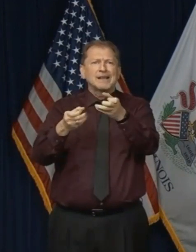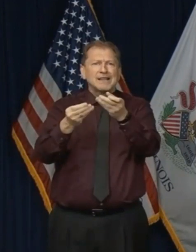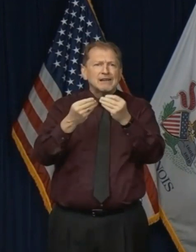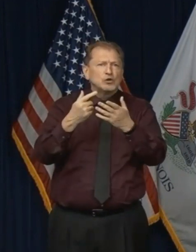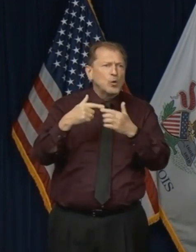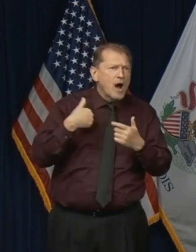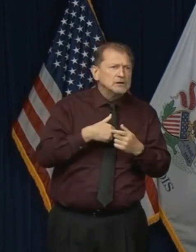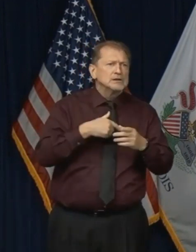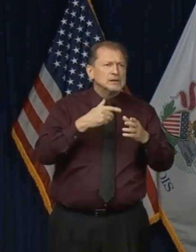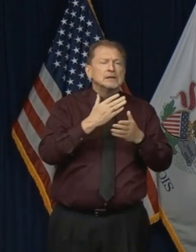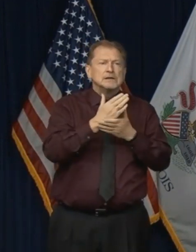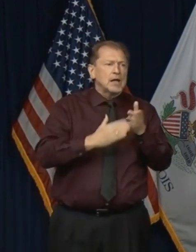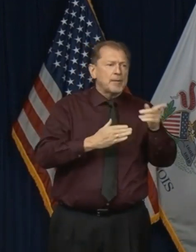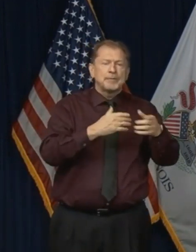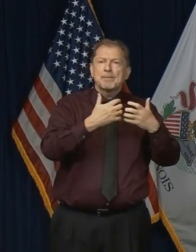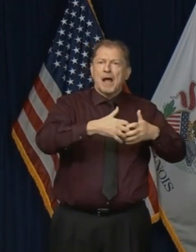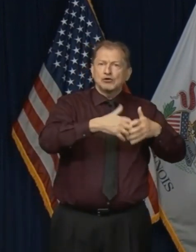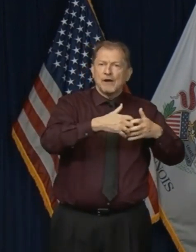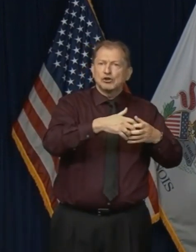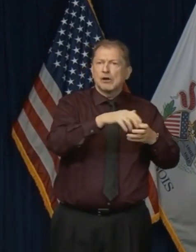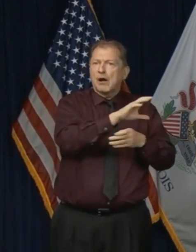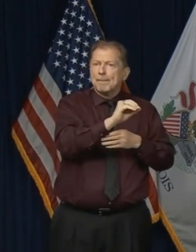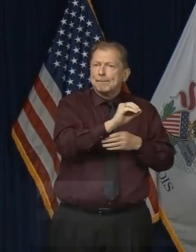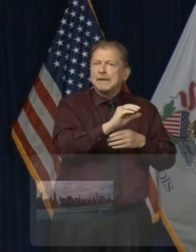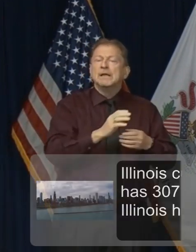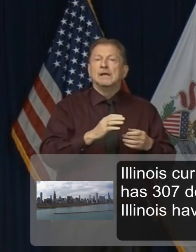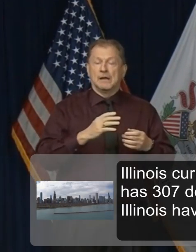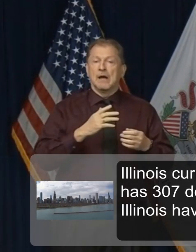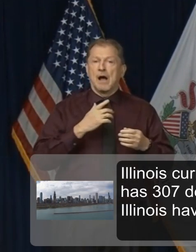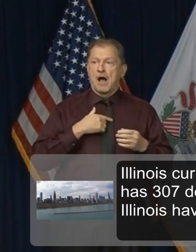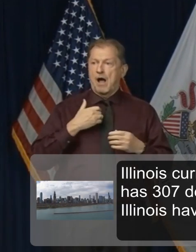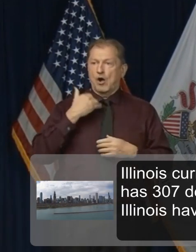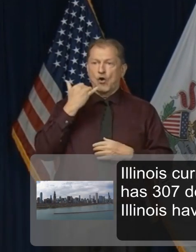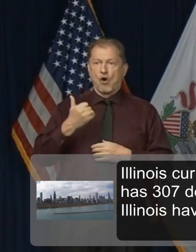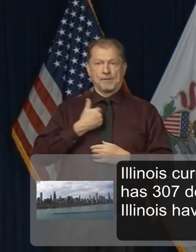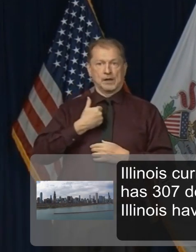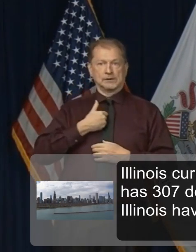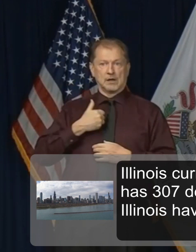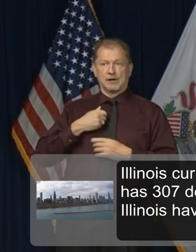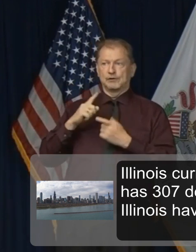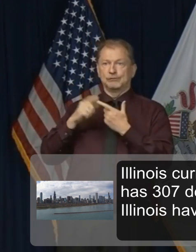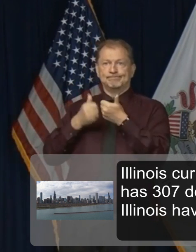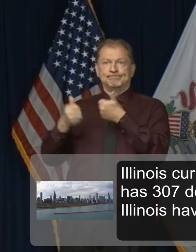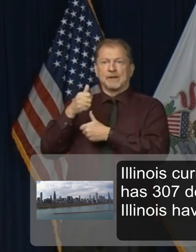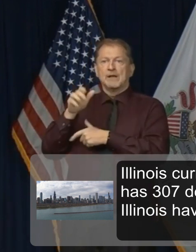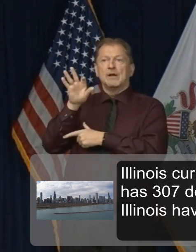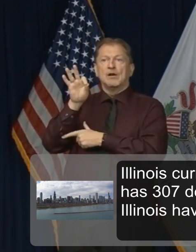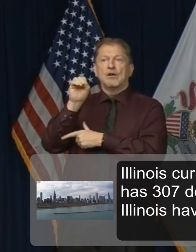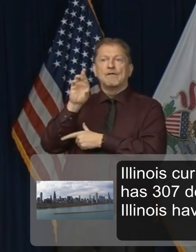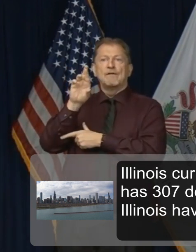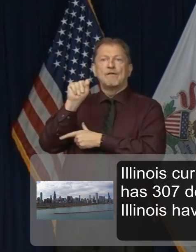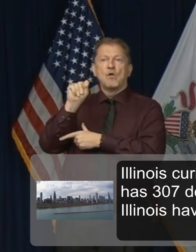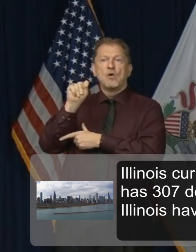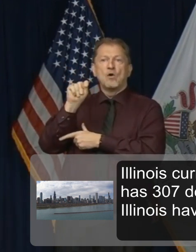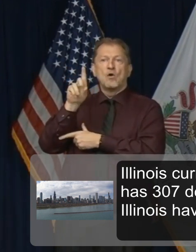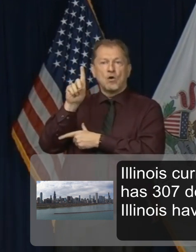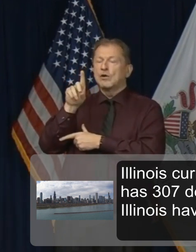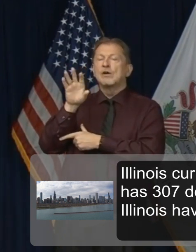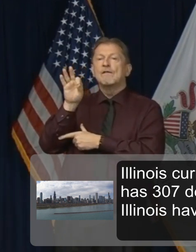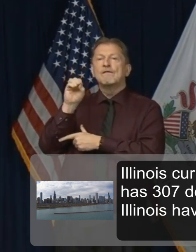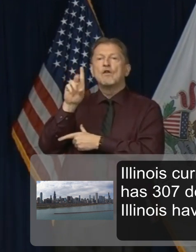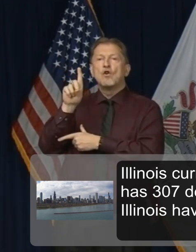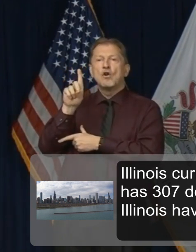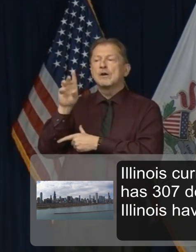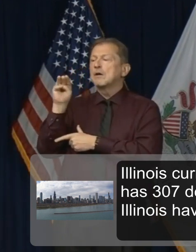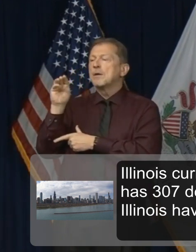some that manufacture ventilators. I've been on the phone with the head of Ford Motor Company, which is about to come out with their version